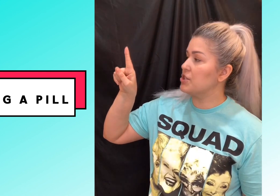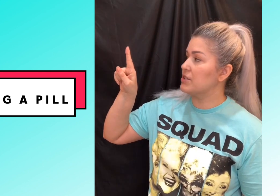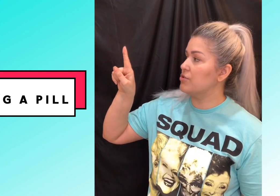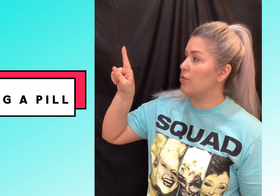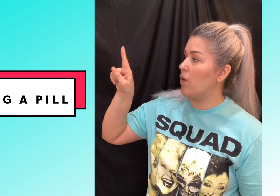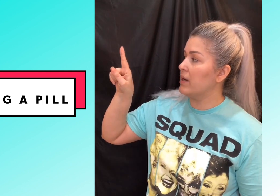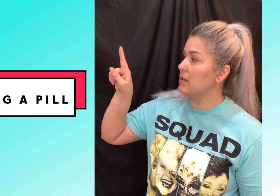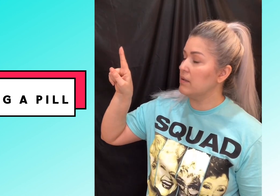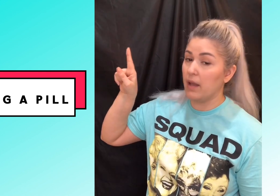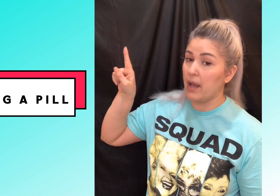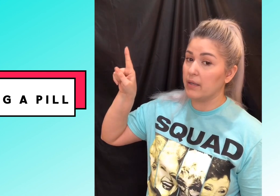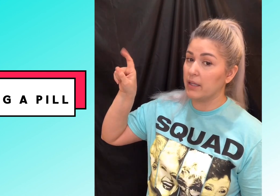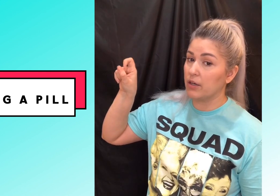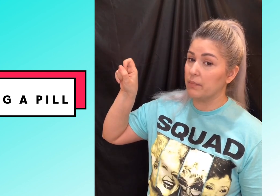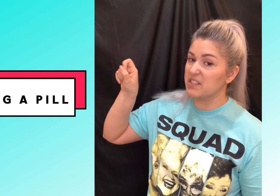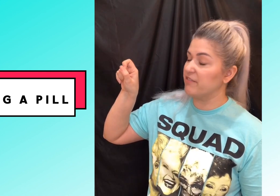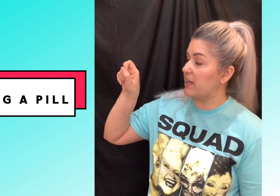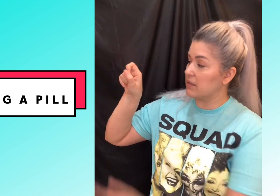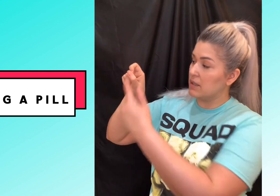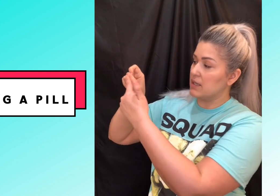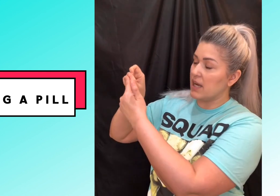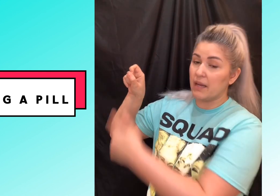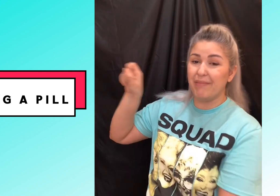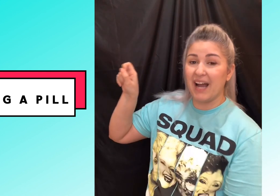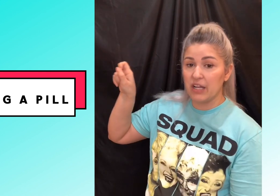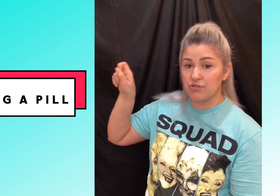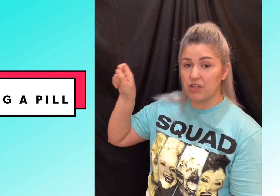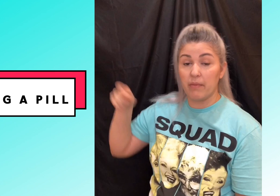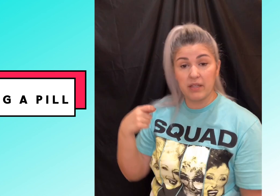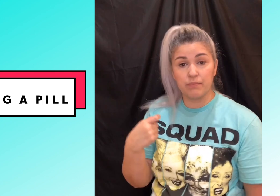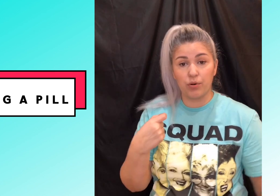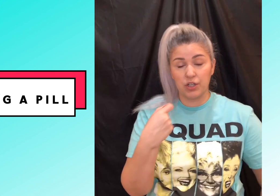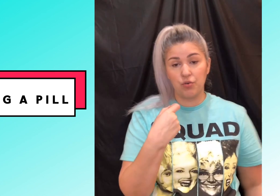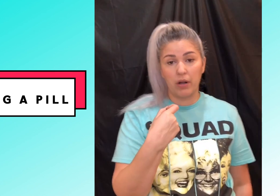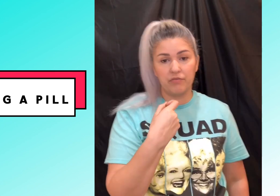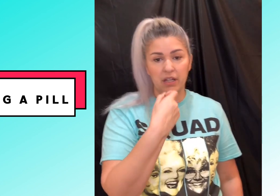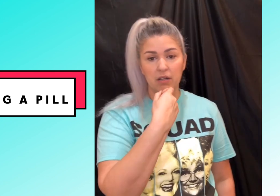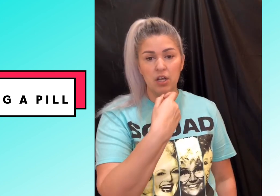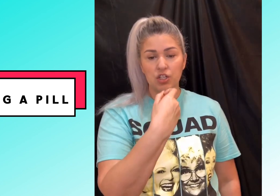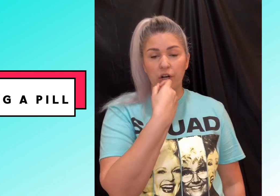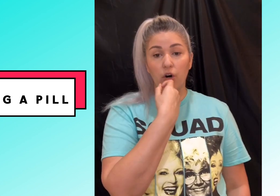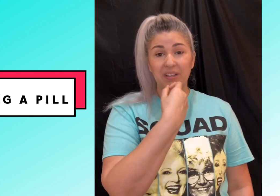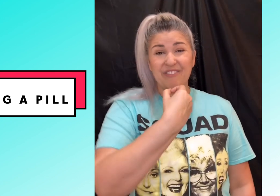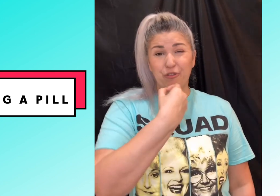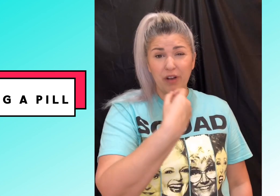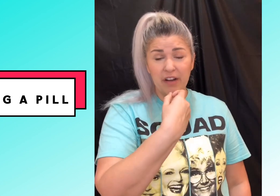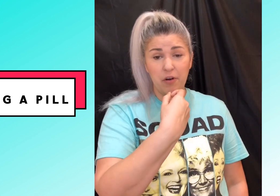just do your one hand like you're gonna about to flick it and tuck it behind your thumb and that's important because you are gonna flick it so you're gonna hold it in front of your